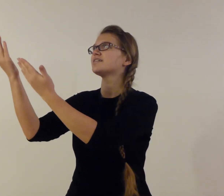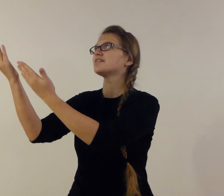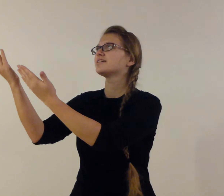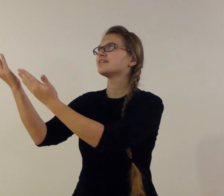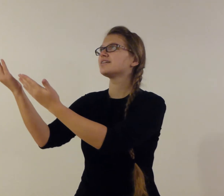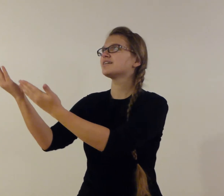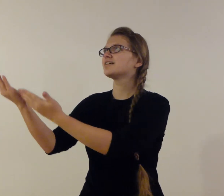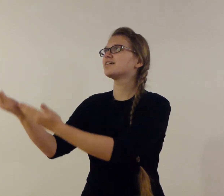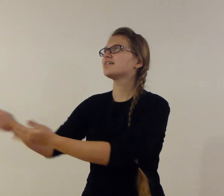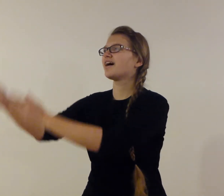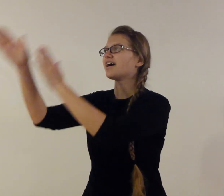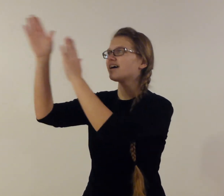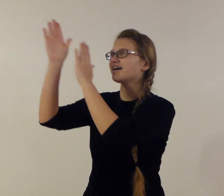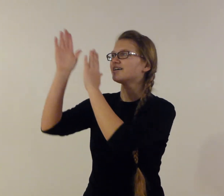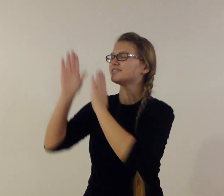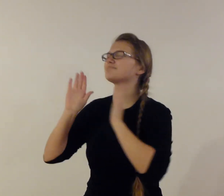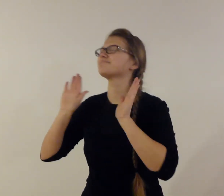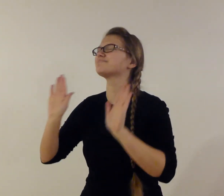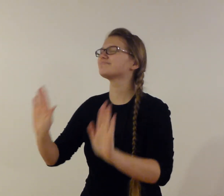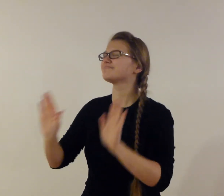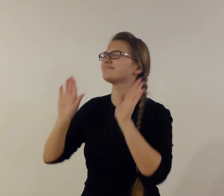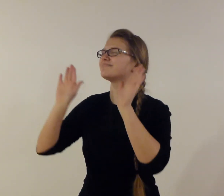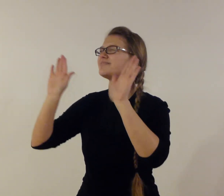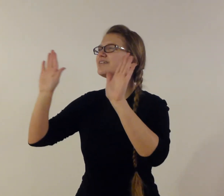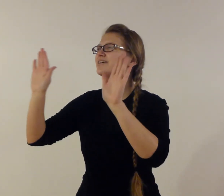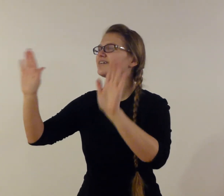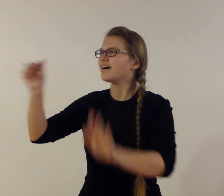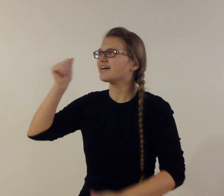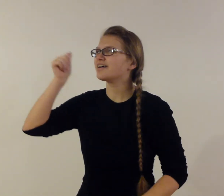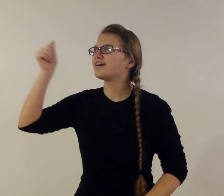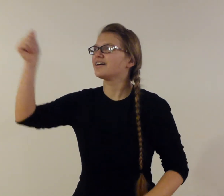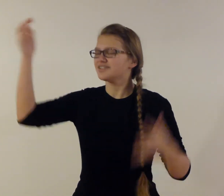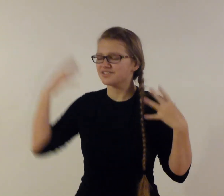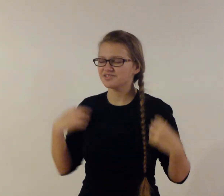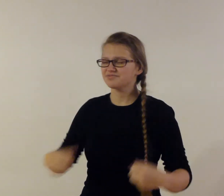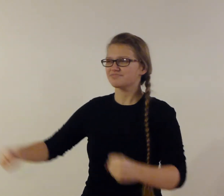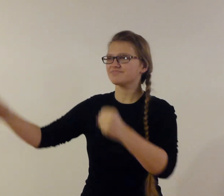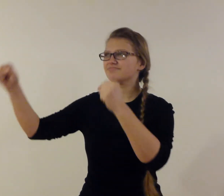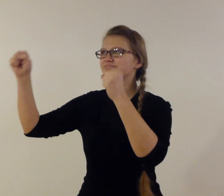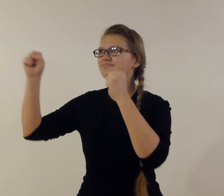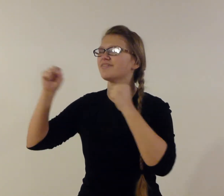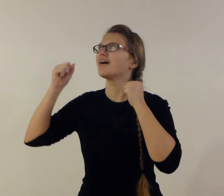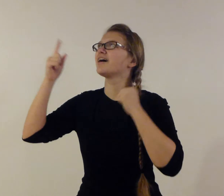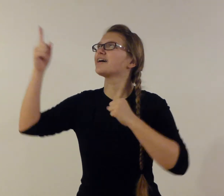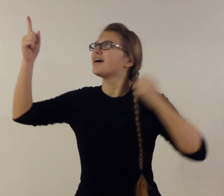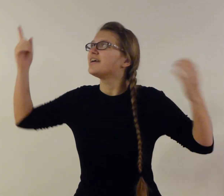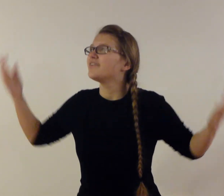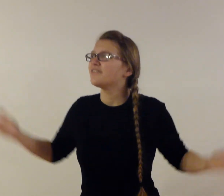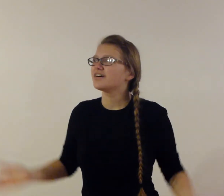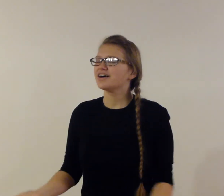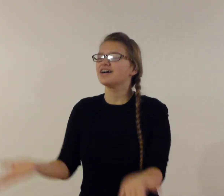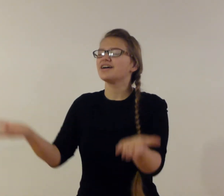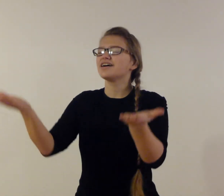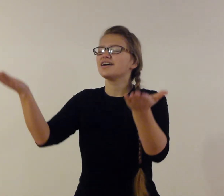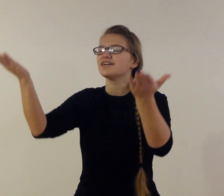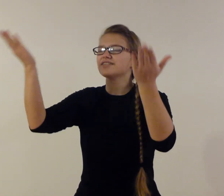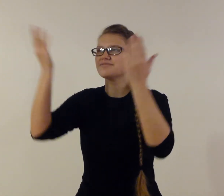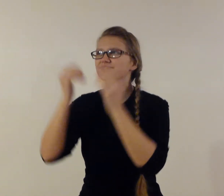Our God is greater Our God is stronger God you are higher than